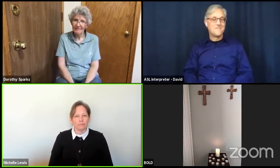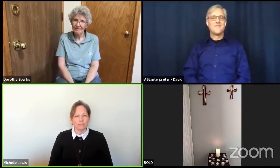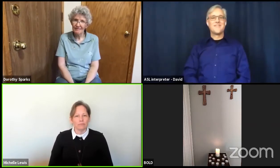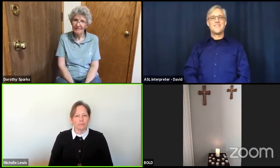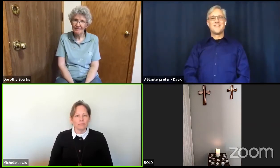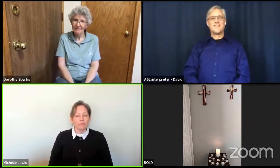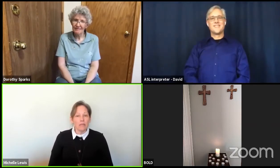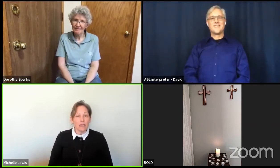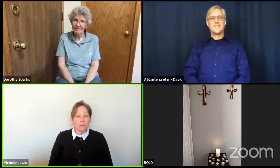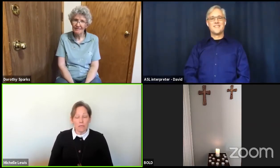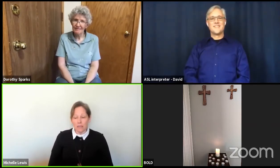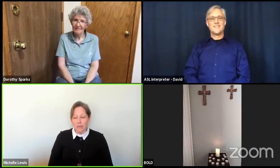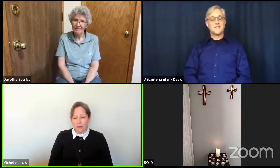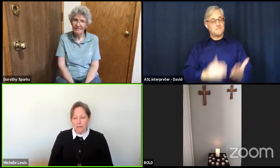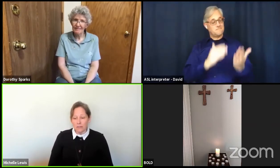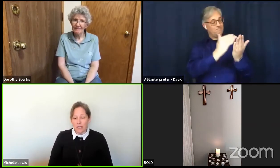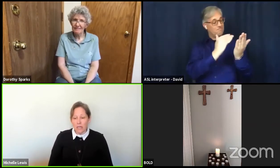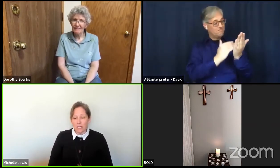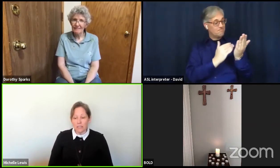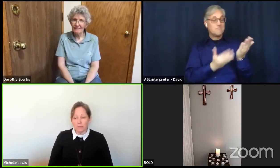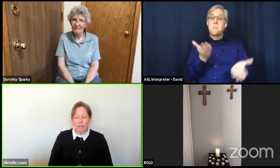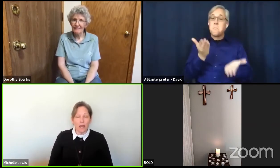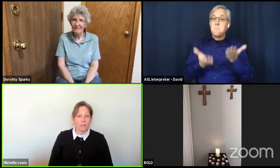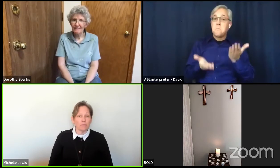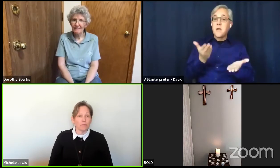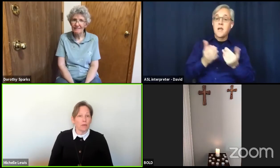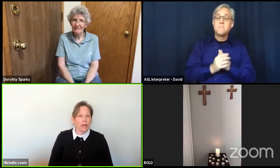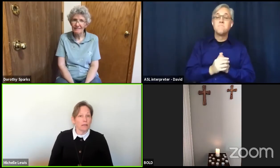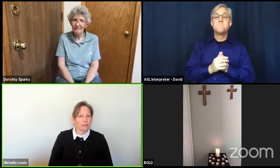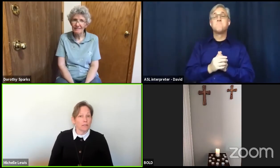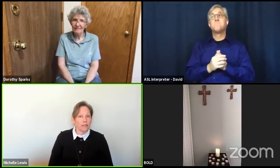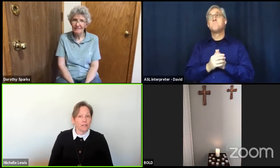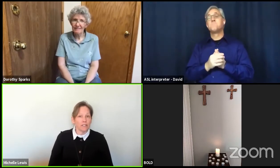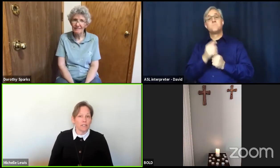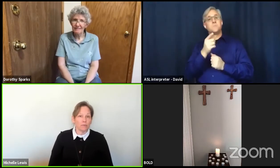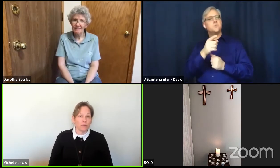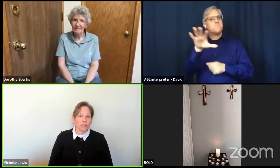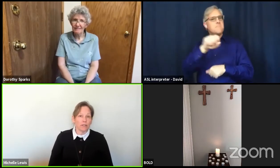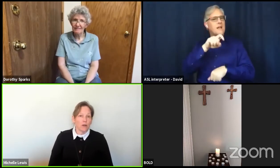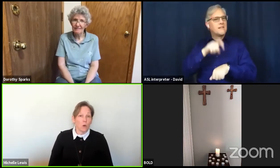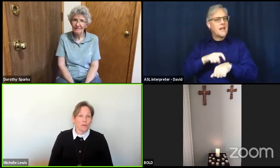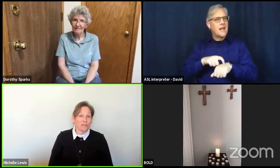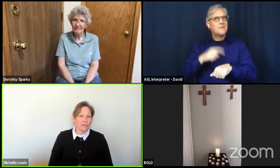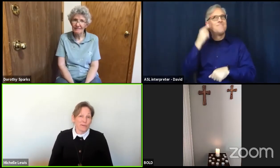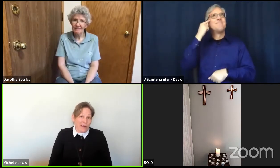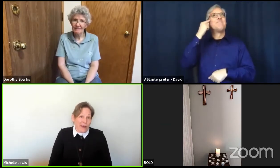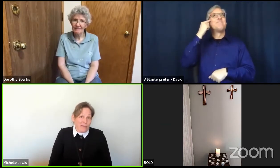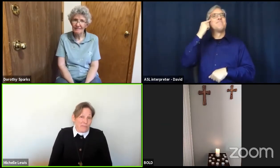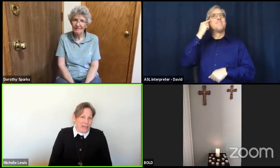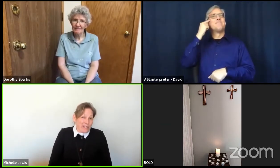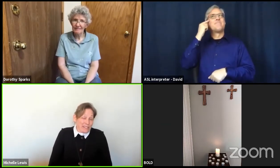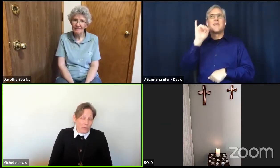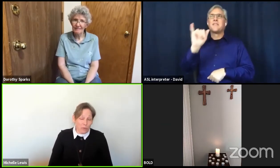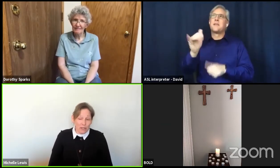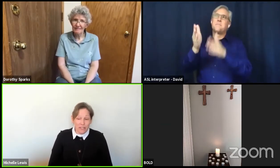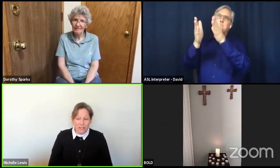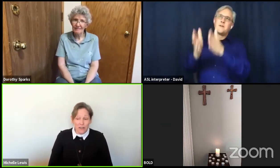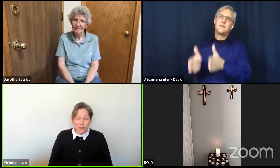Maybe you're taking some time to write a letter to someone or to many someones who have been